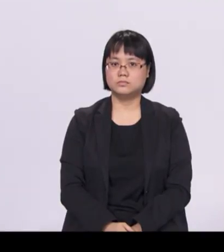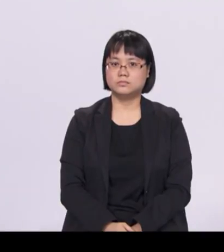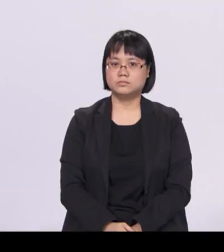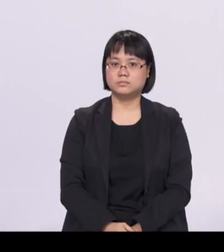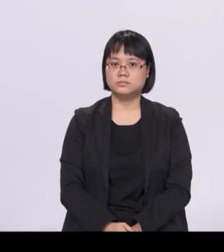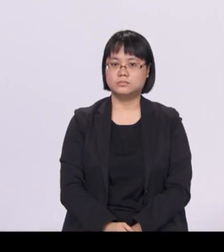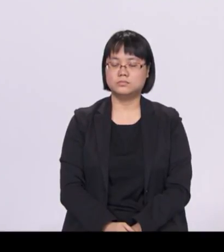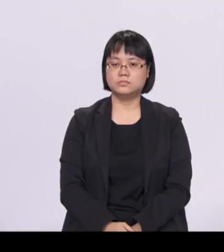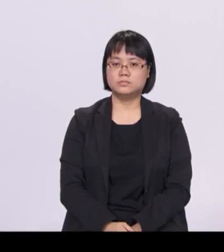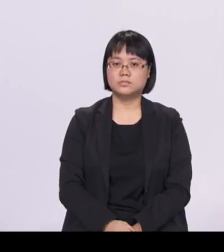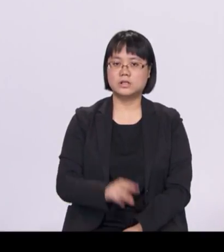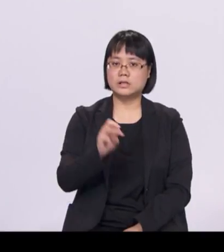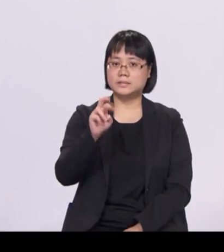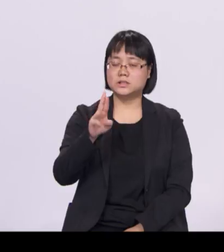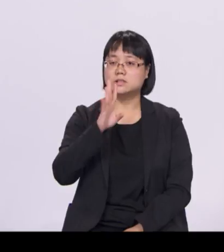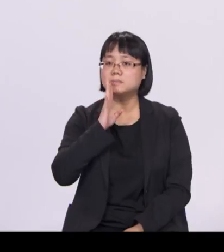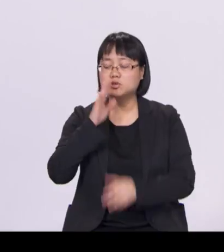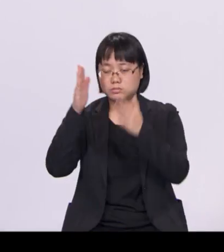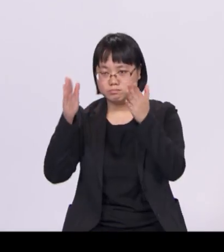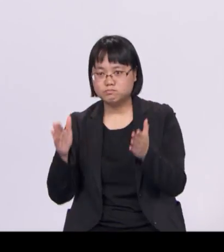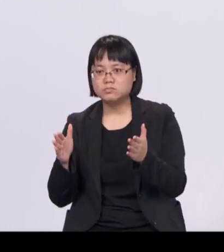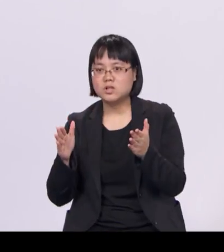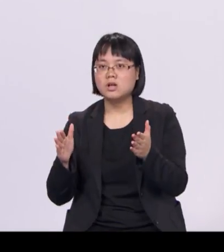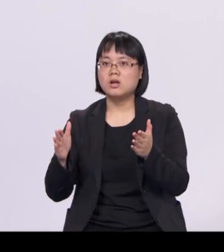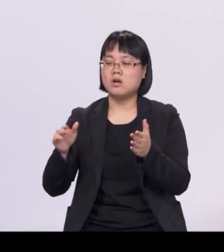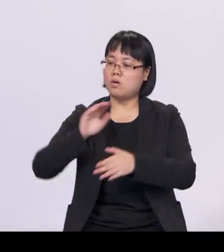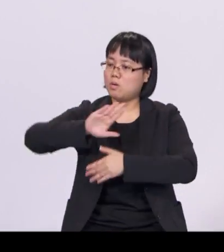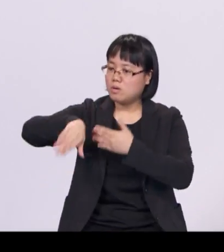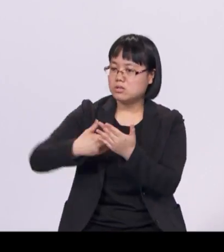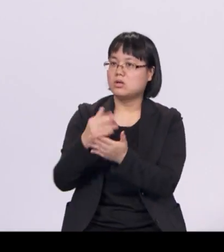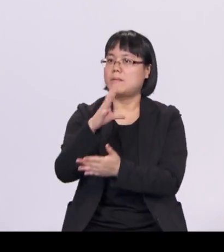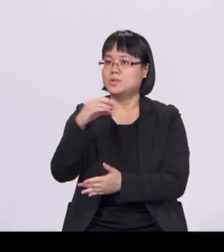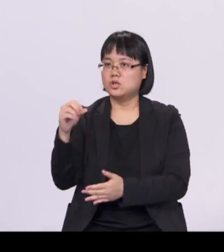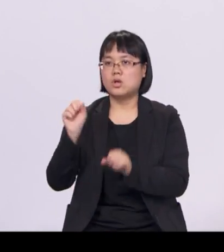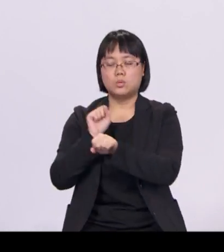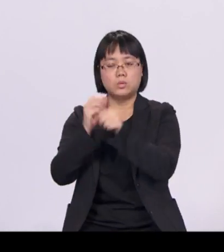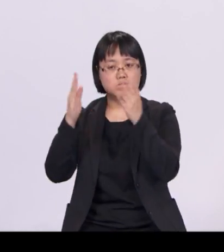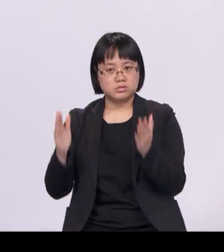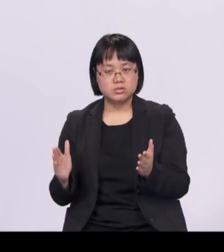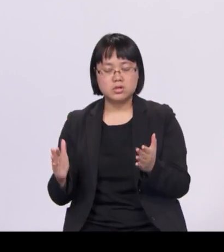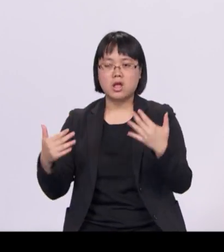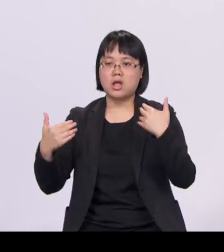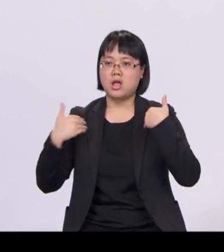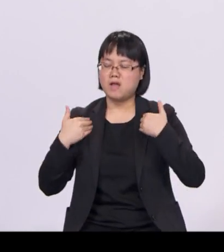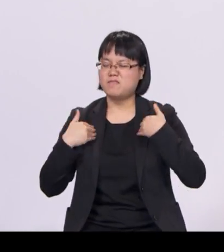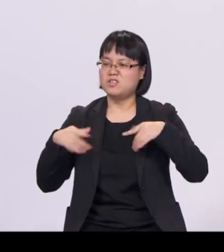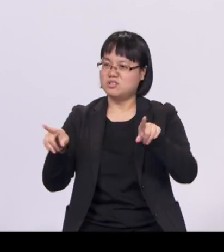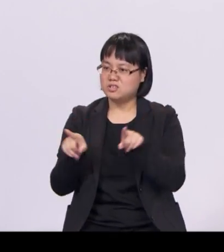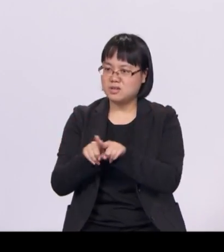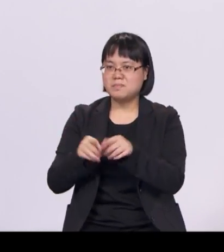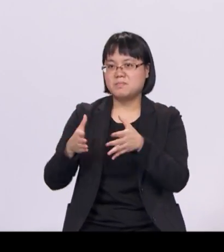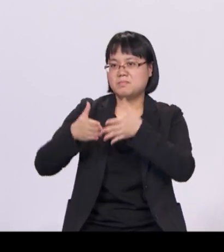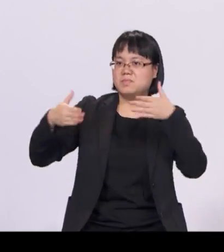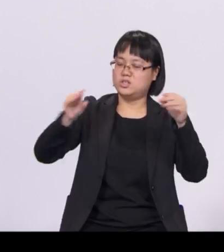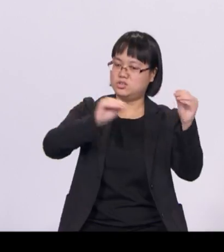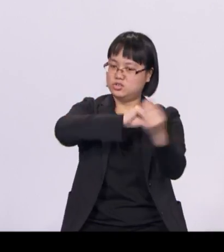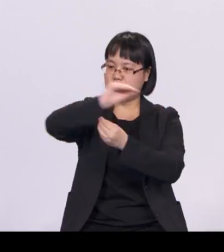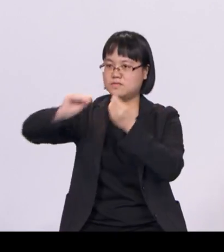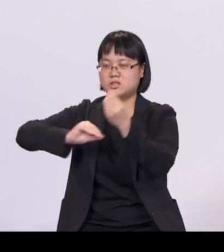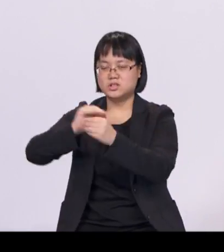Mr Speaker, sir, ultimately, all our firms and workers face the same major shifts in the global environment, which will bring greater